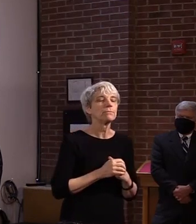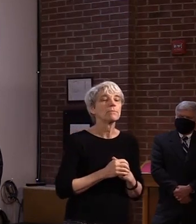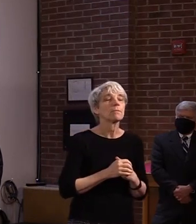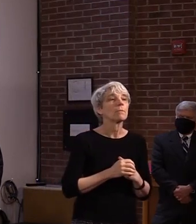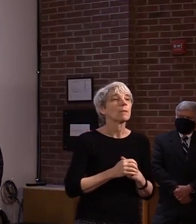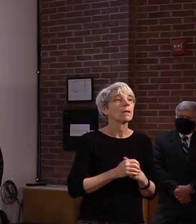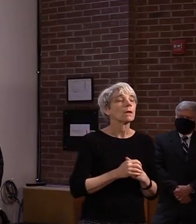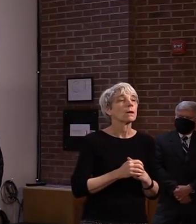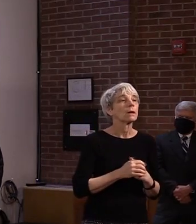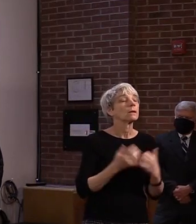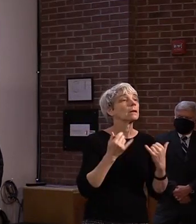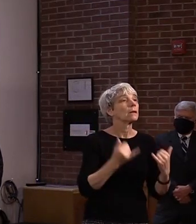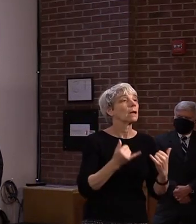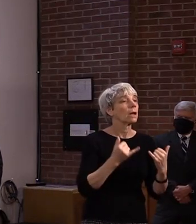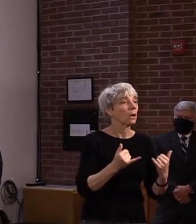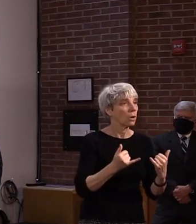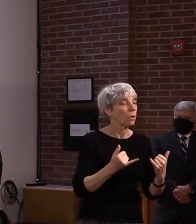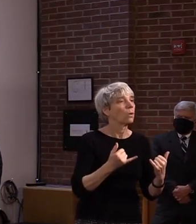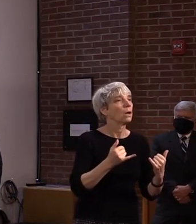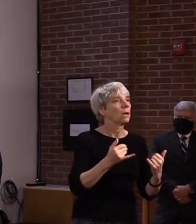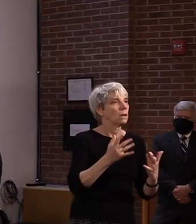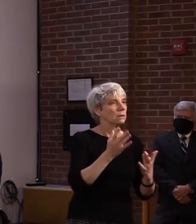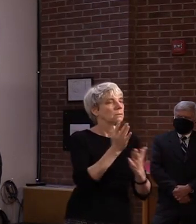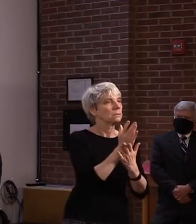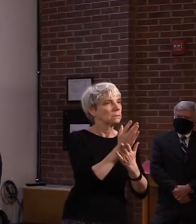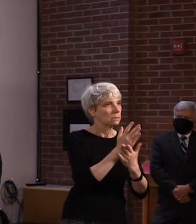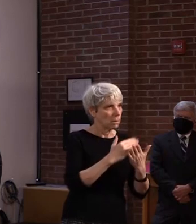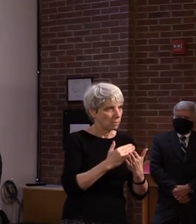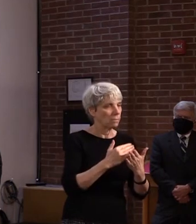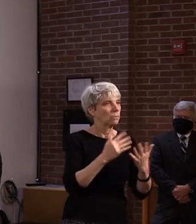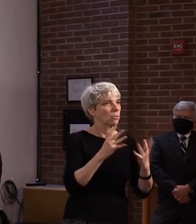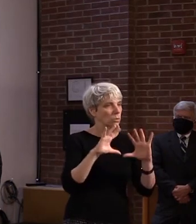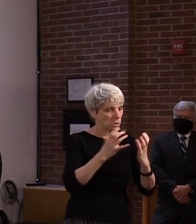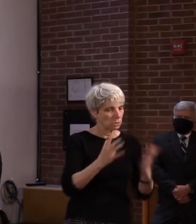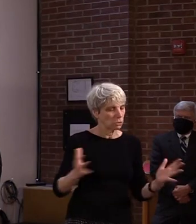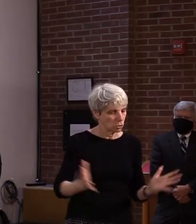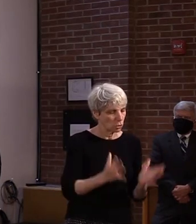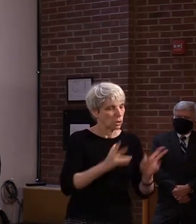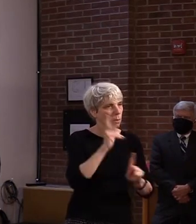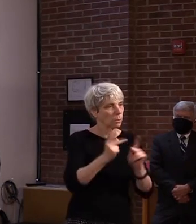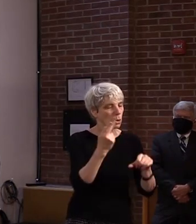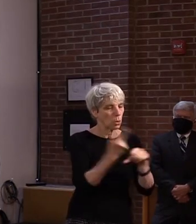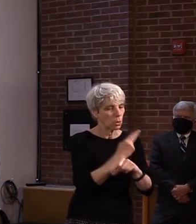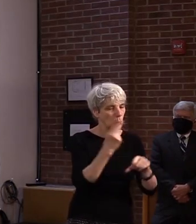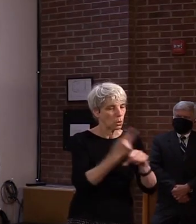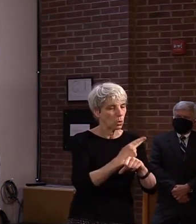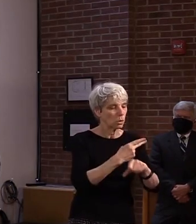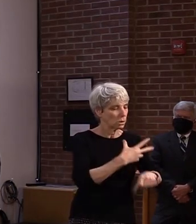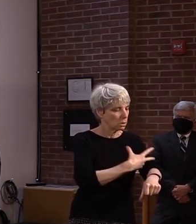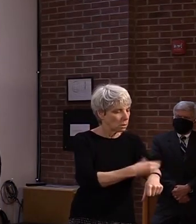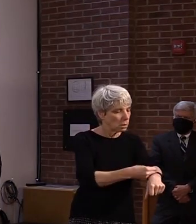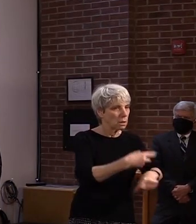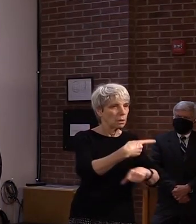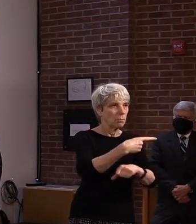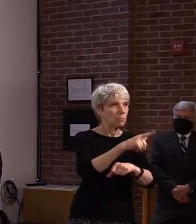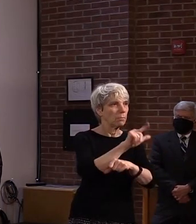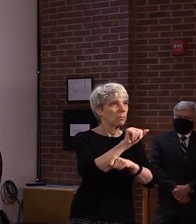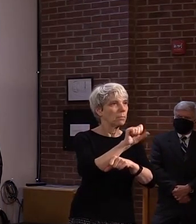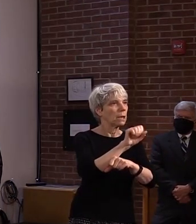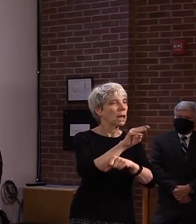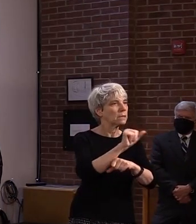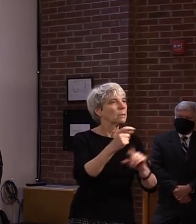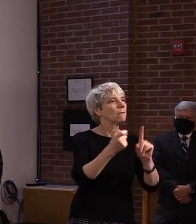for antibody-rich blood plasma donations. Unfortunately though, not without controversy.